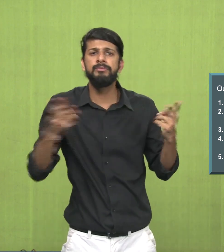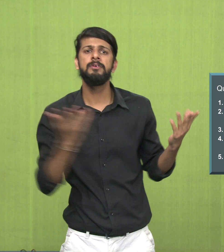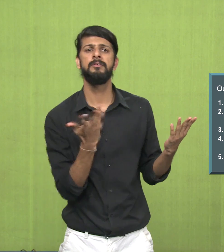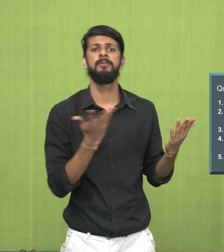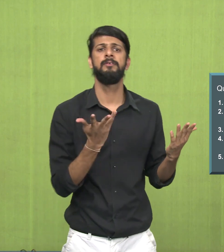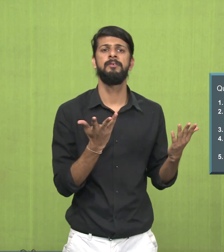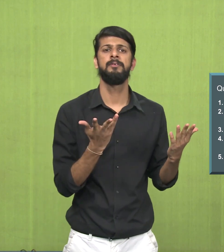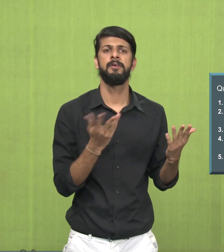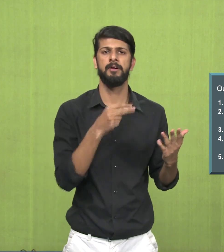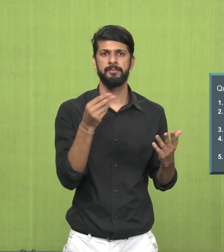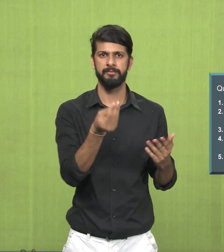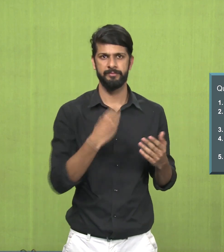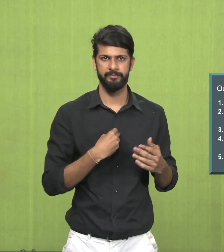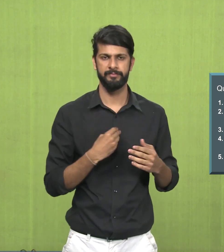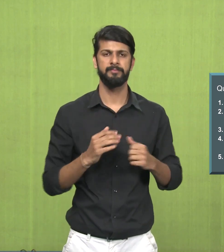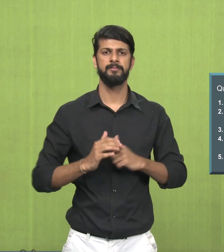used by the artist in this painting.